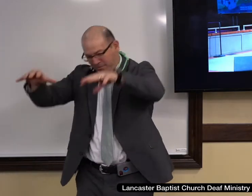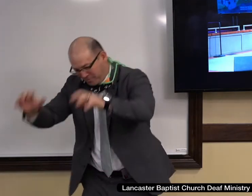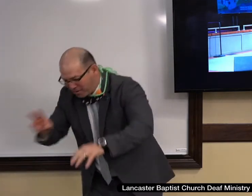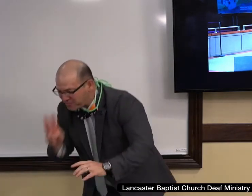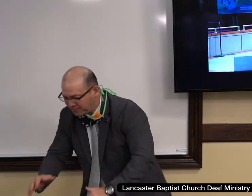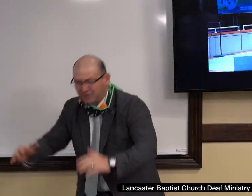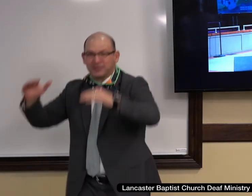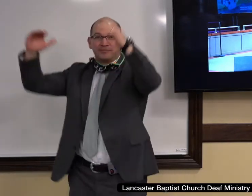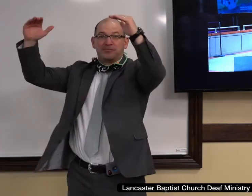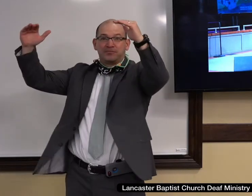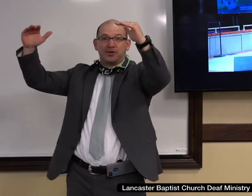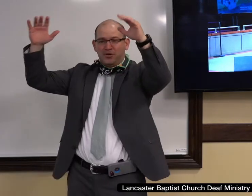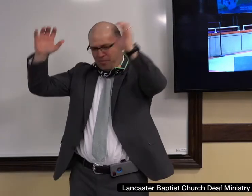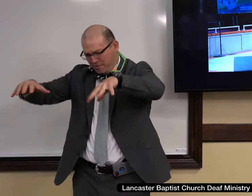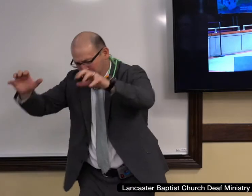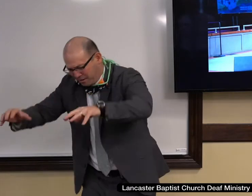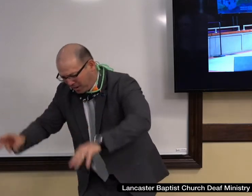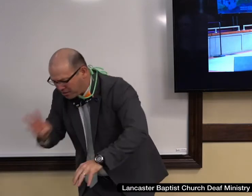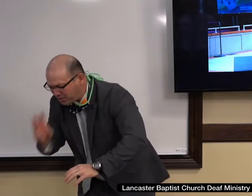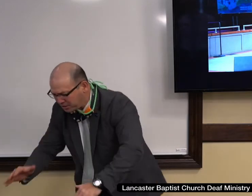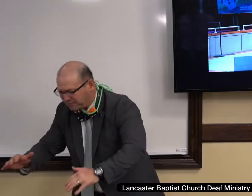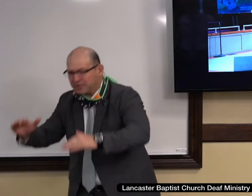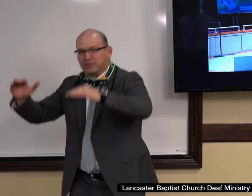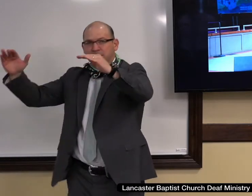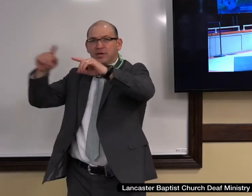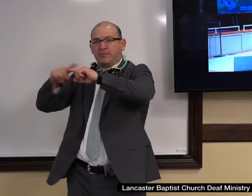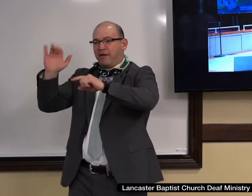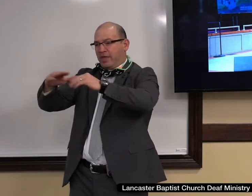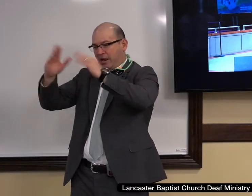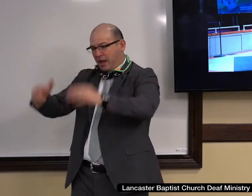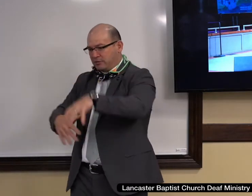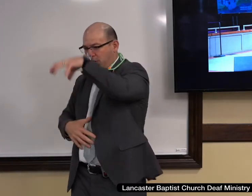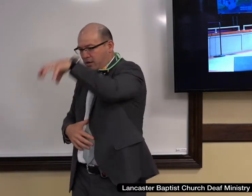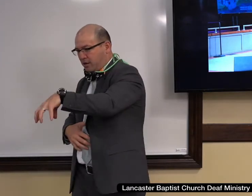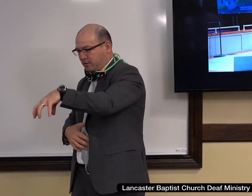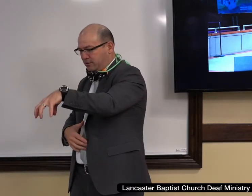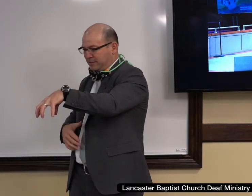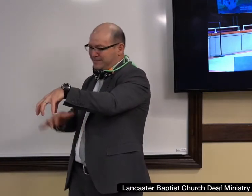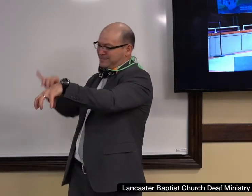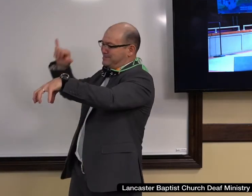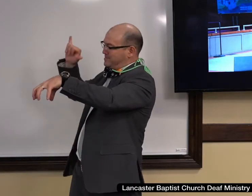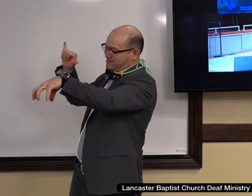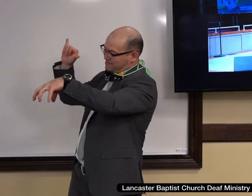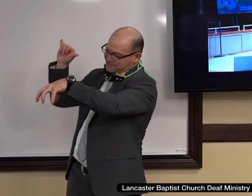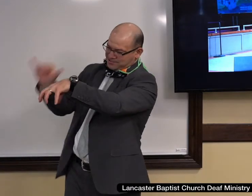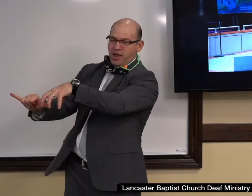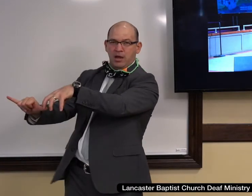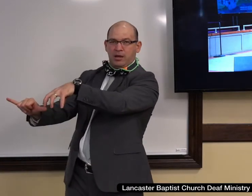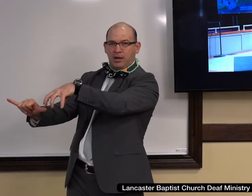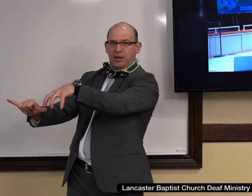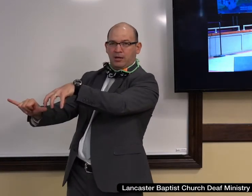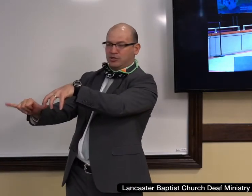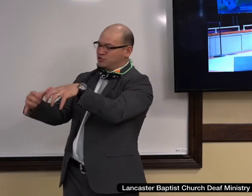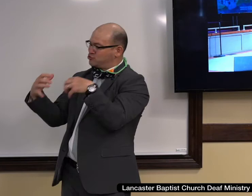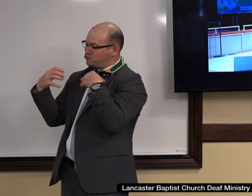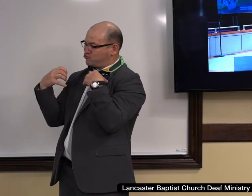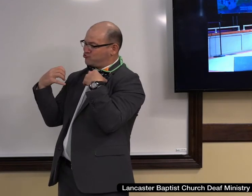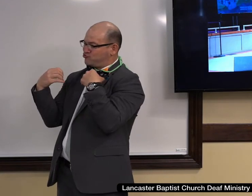came down as the floods came up. And the house on the rock did what? Stood